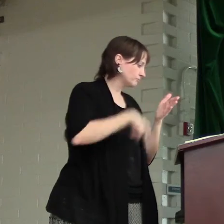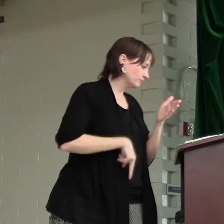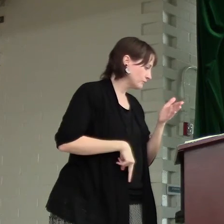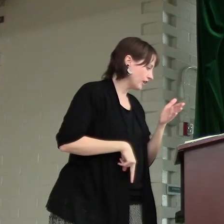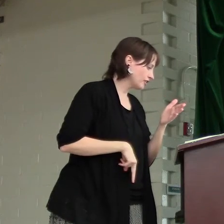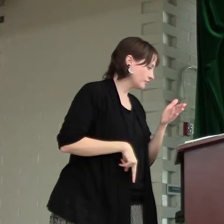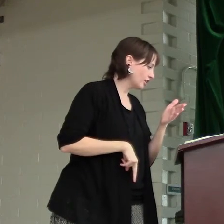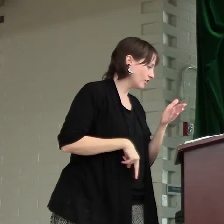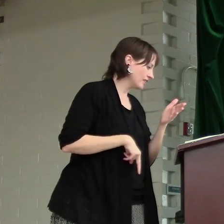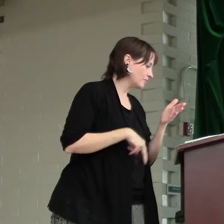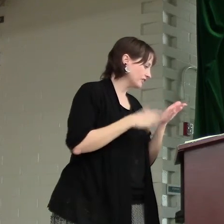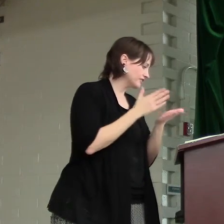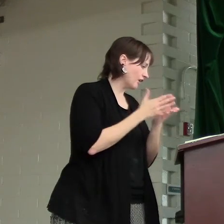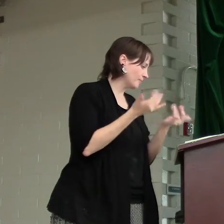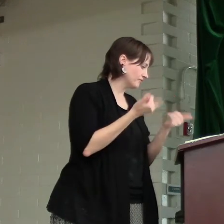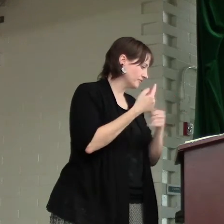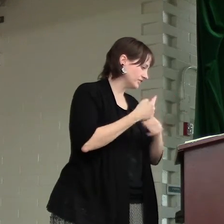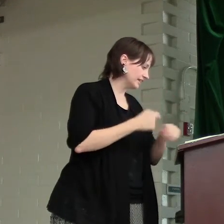read all of that. We're going to stop here for today.